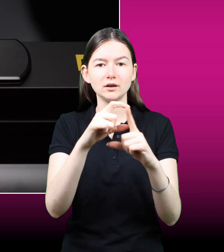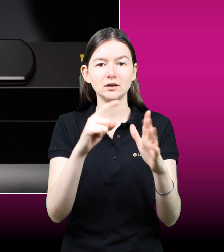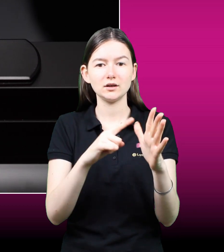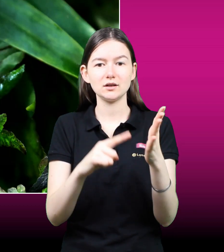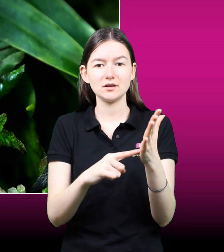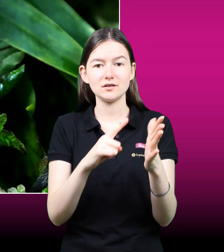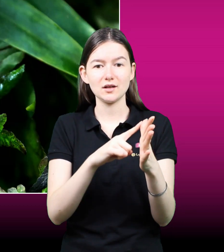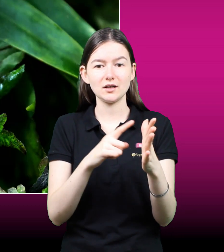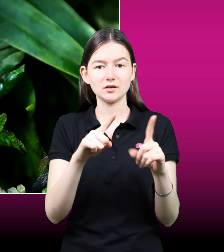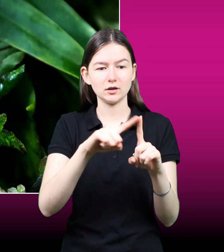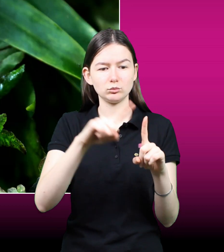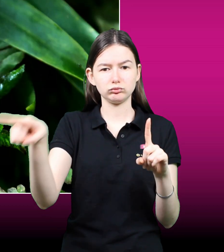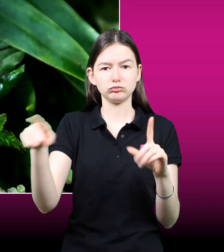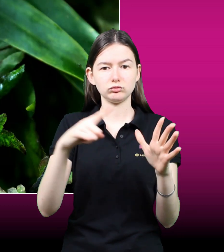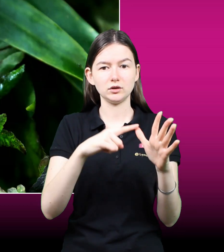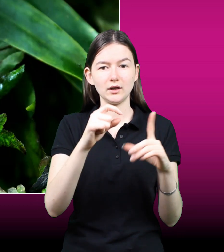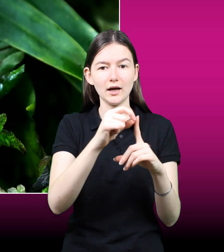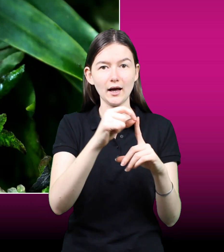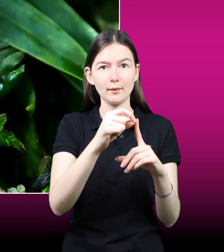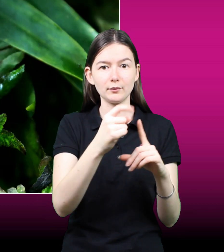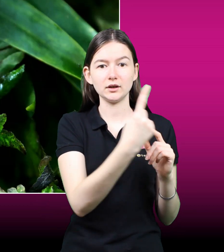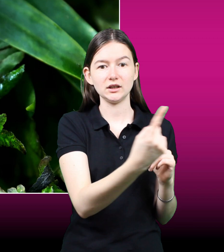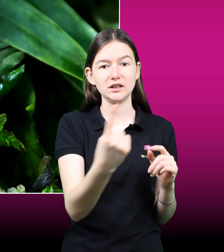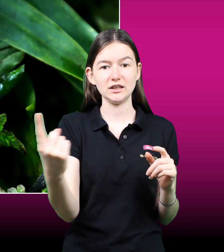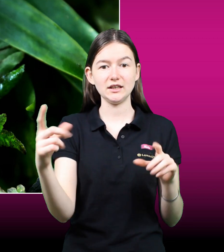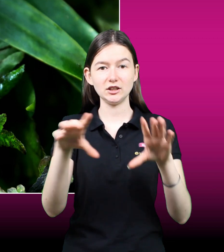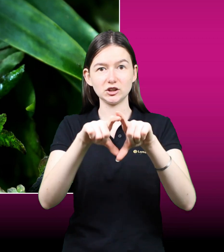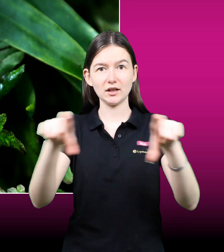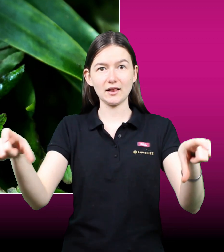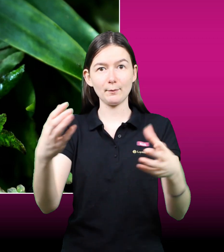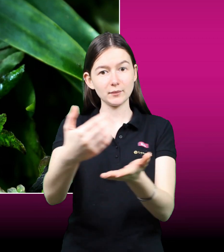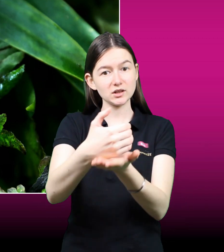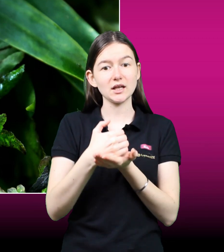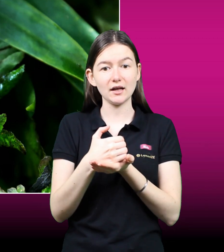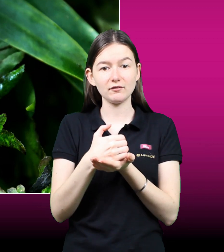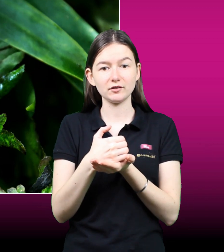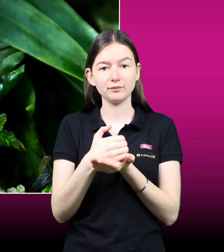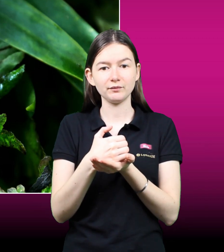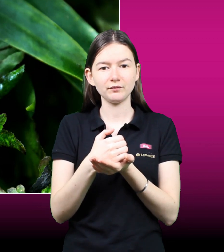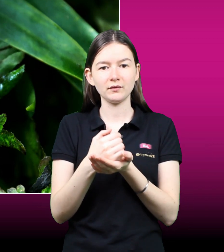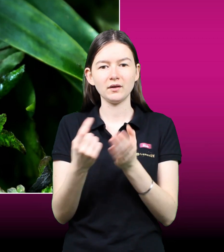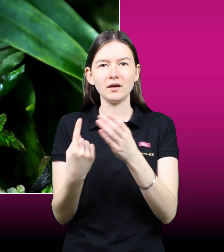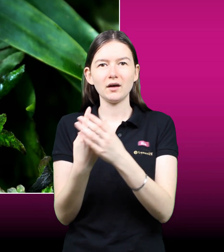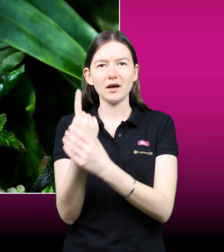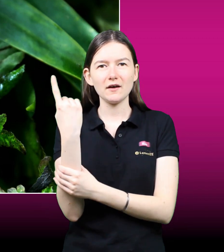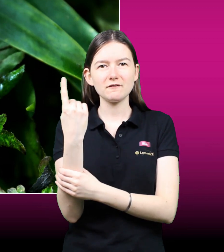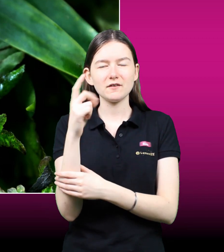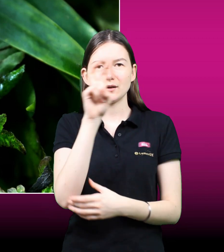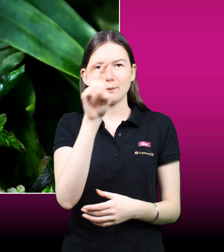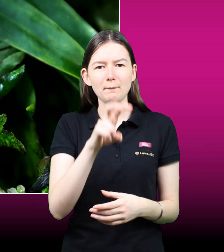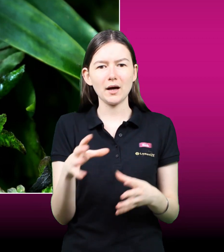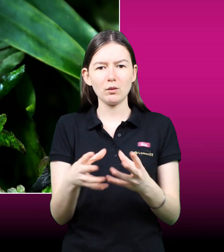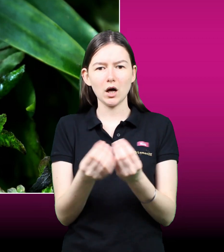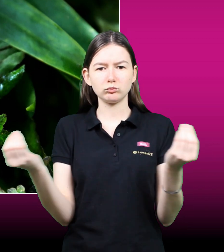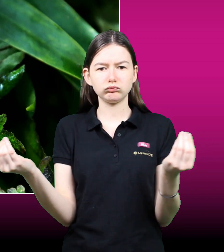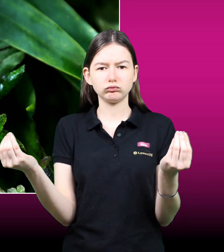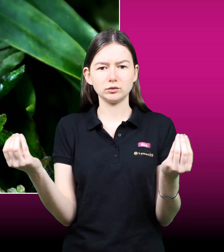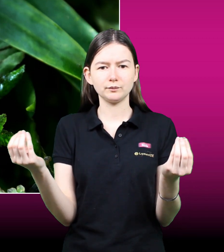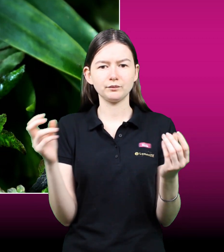In the event of a power failure, the battery will keep the internal memory and clock running. When power is returned, the